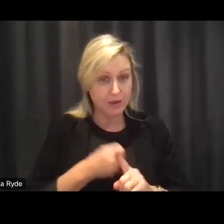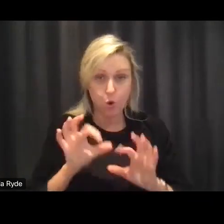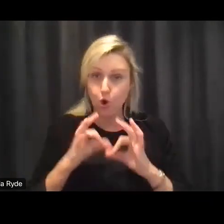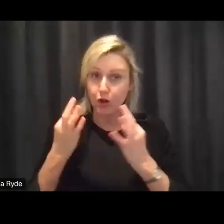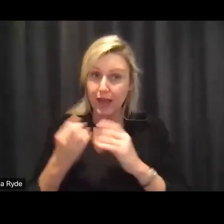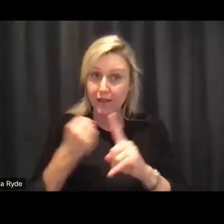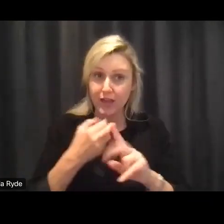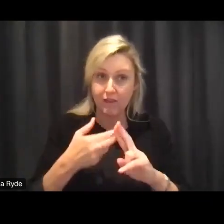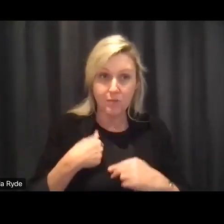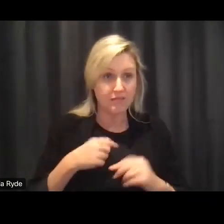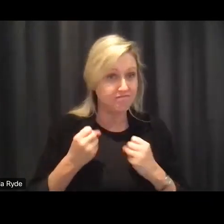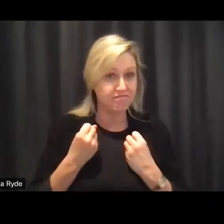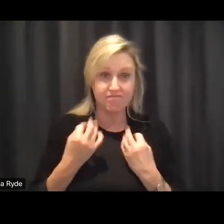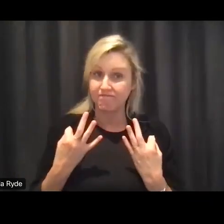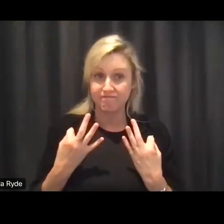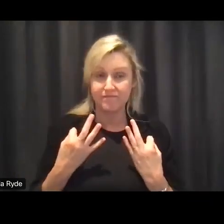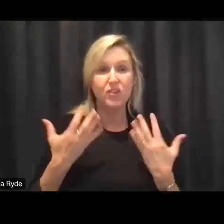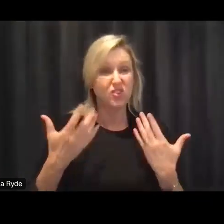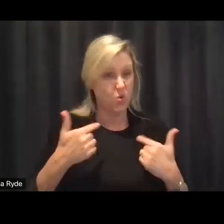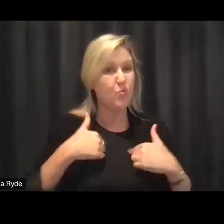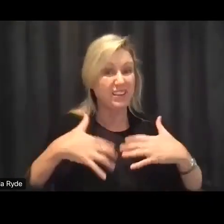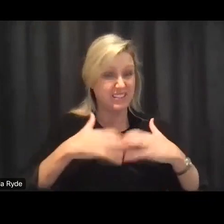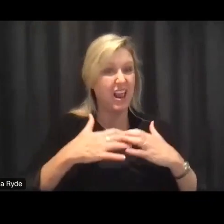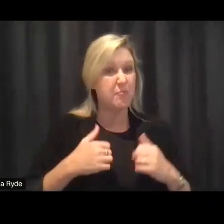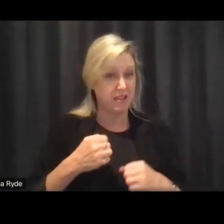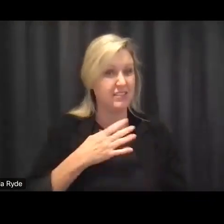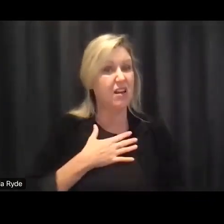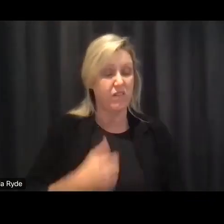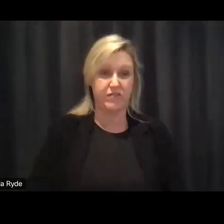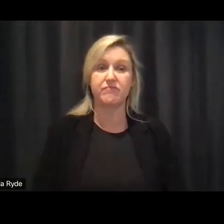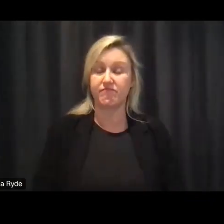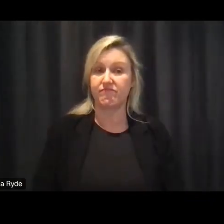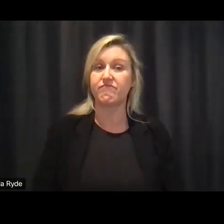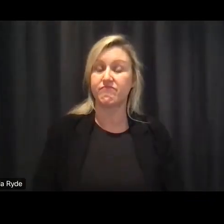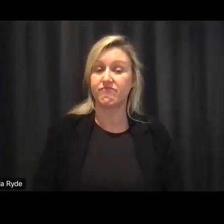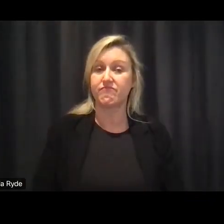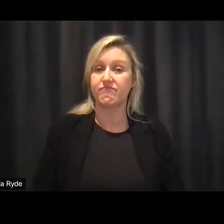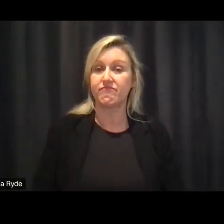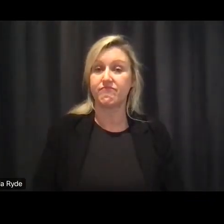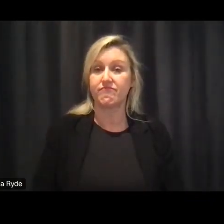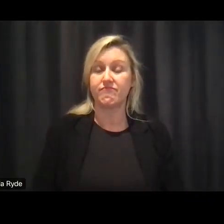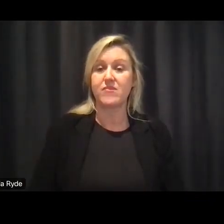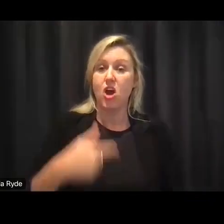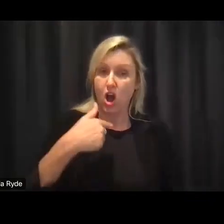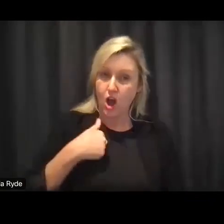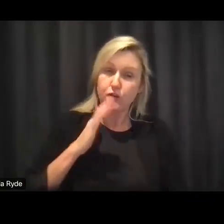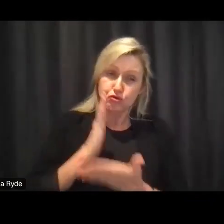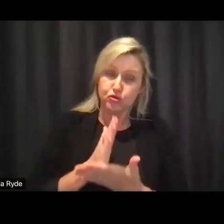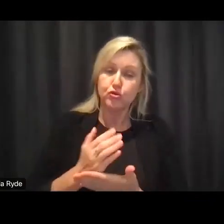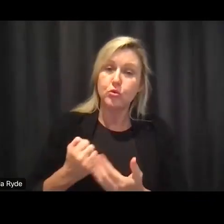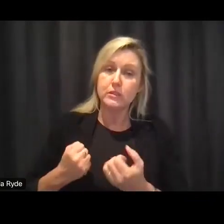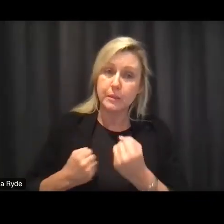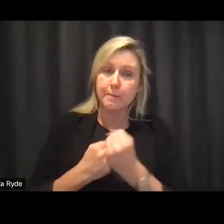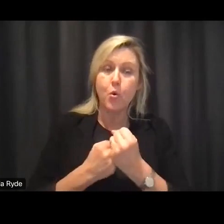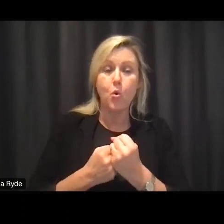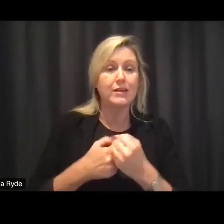so we made them ourselves i'm an unapologetic supporter of an advocate